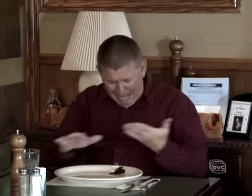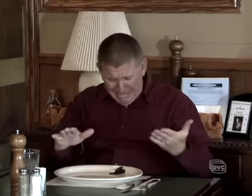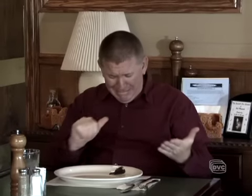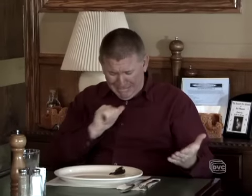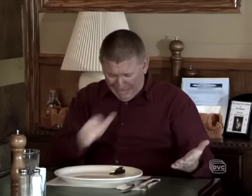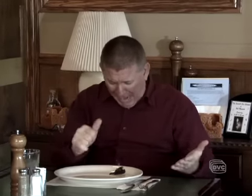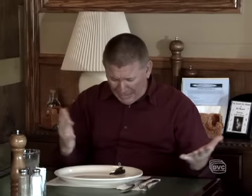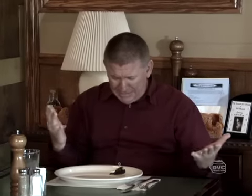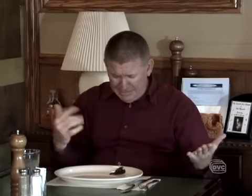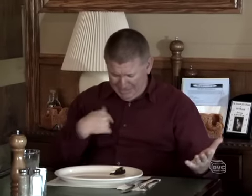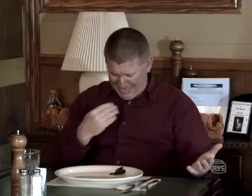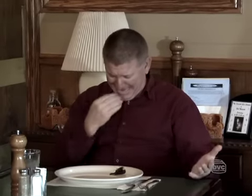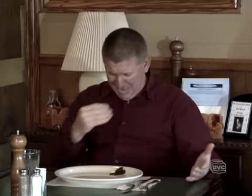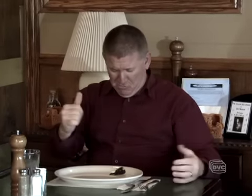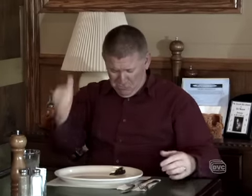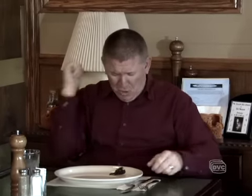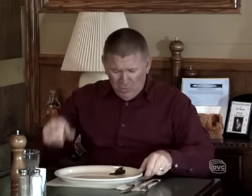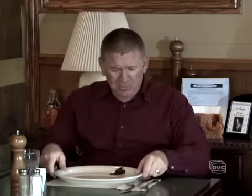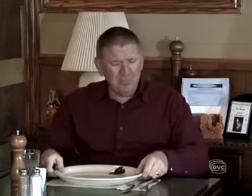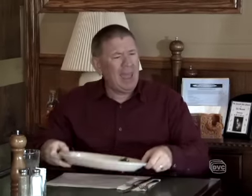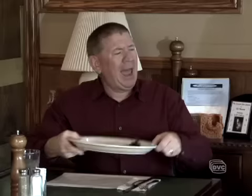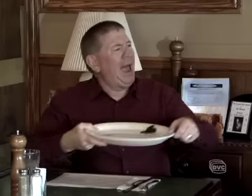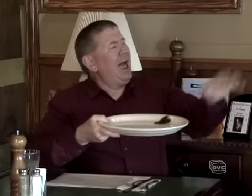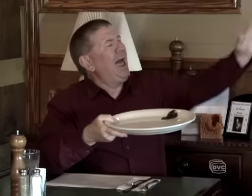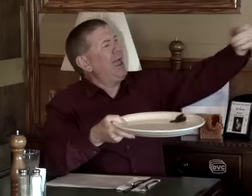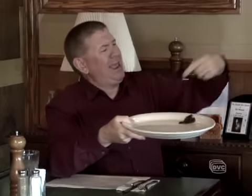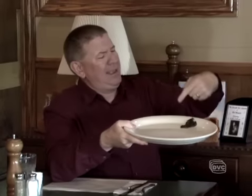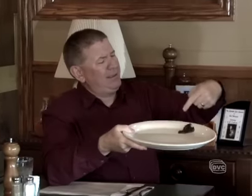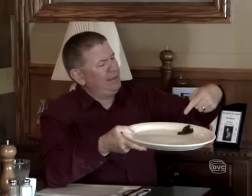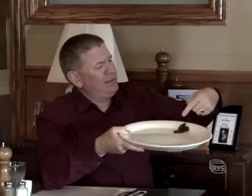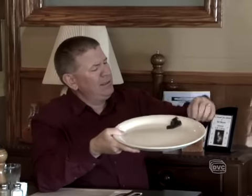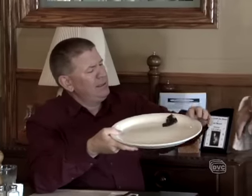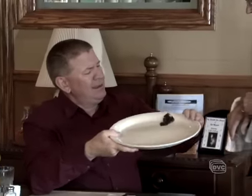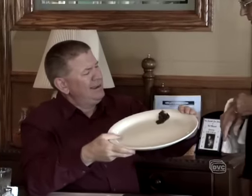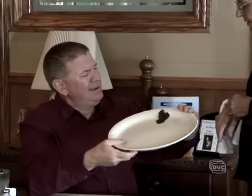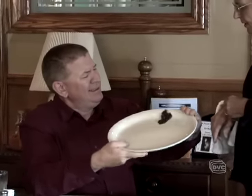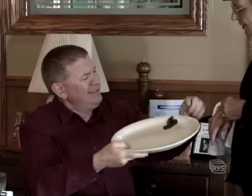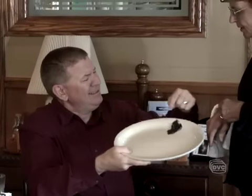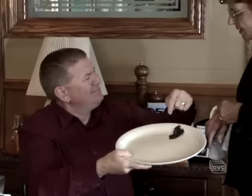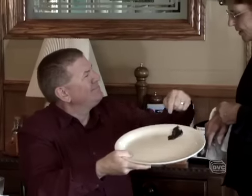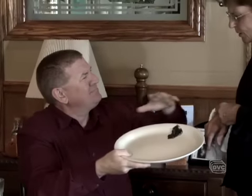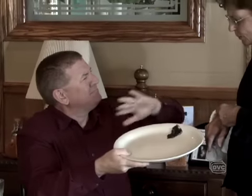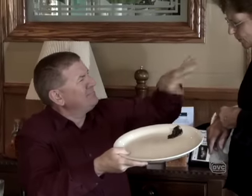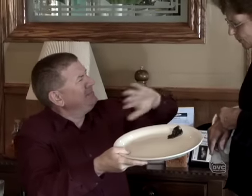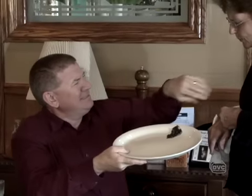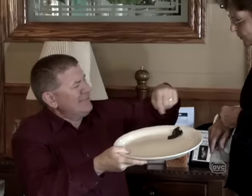That is not a clean plate. I'm not going to eat food off of this plate. Come on. Please get rid of that, would you?